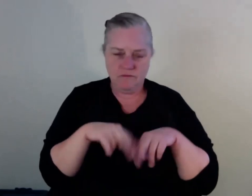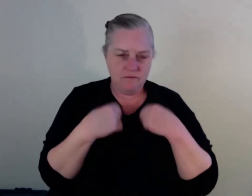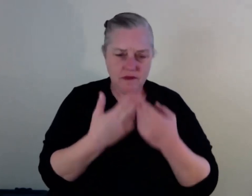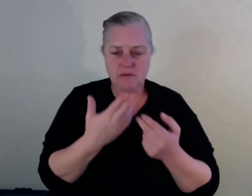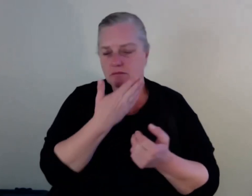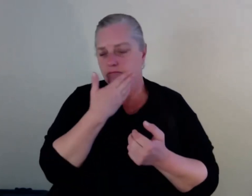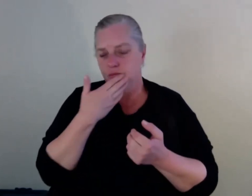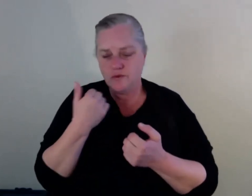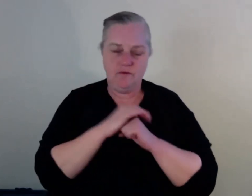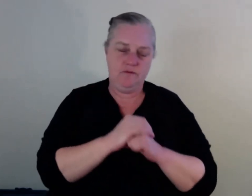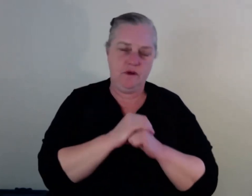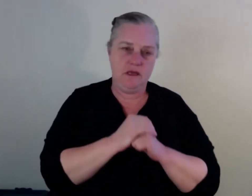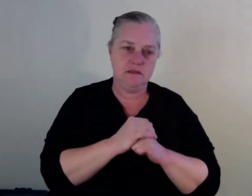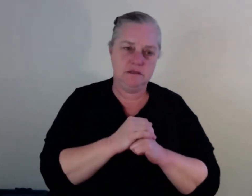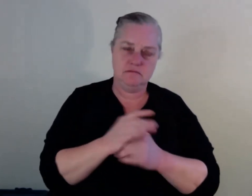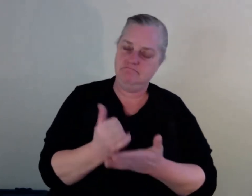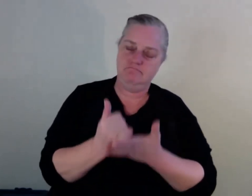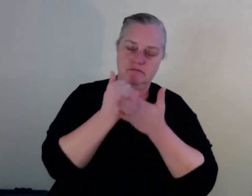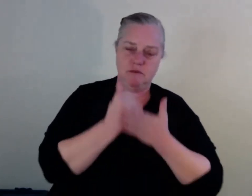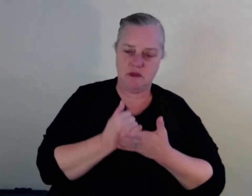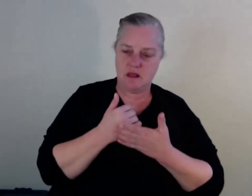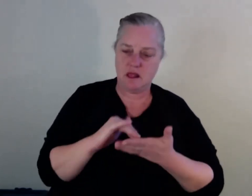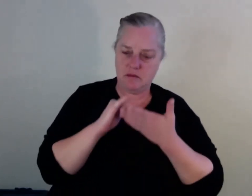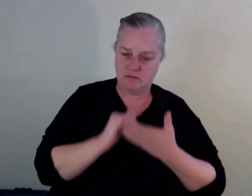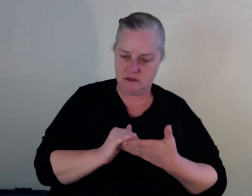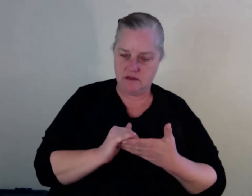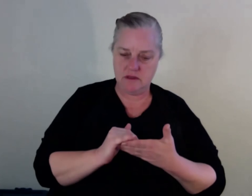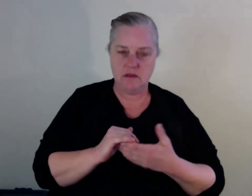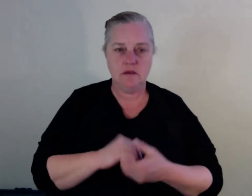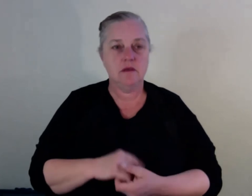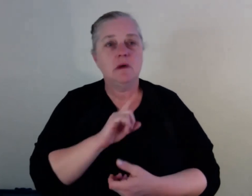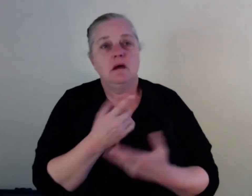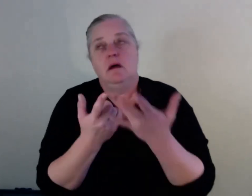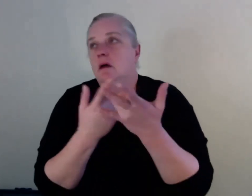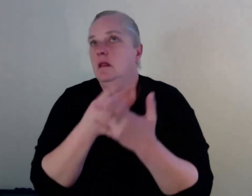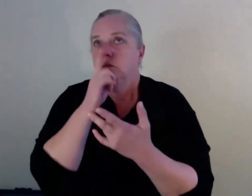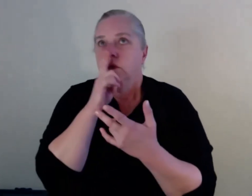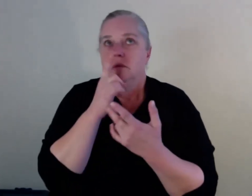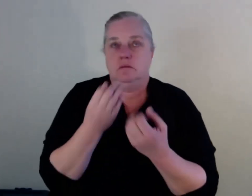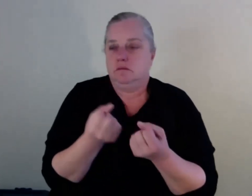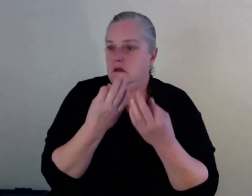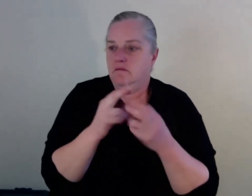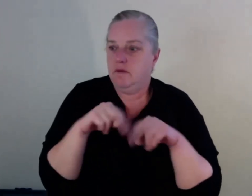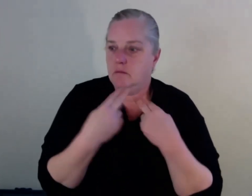everyone else that gets out, if they've got no family, what are they going to do? The community is not going to help.